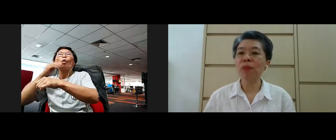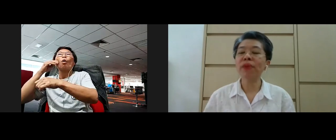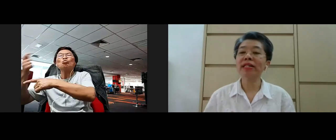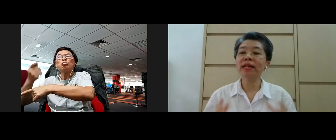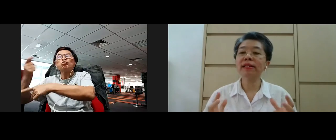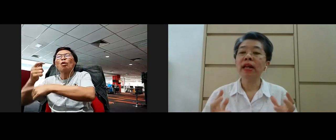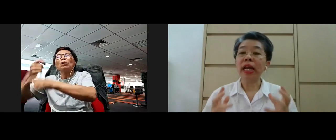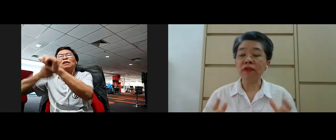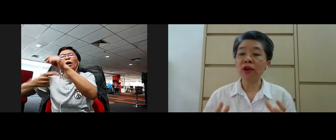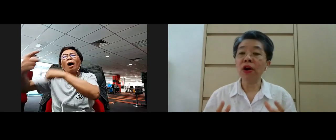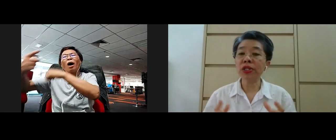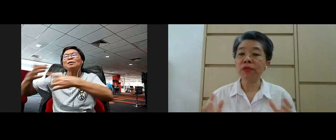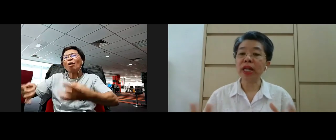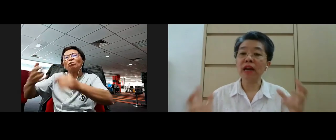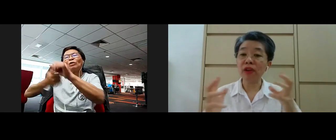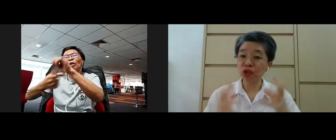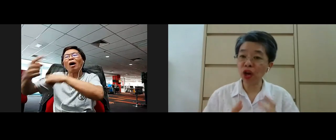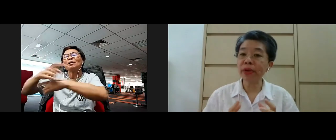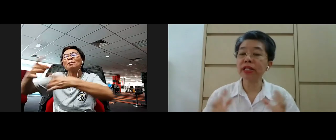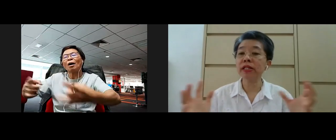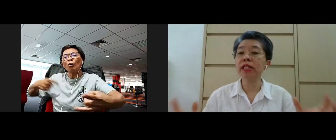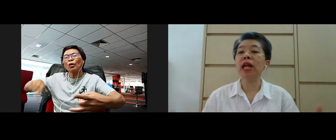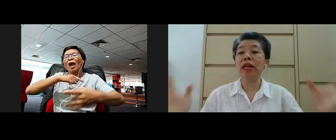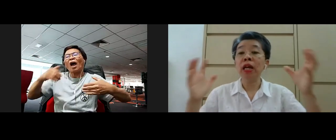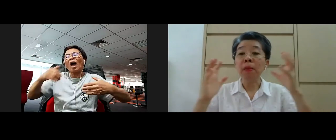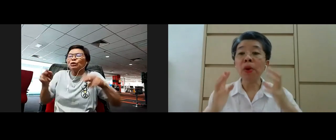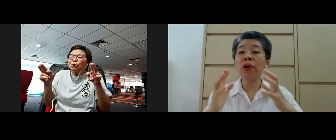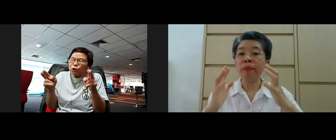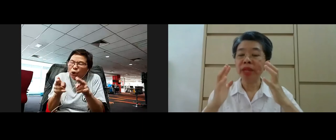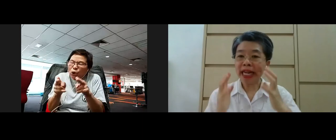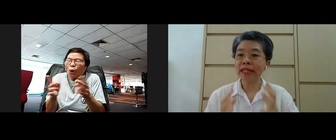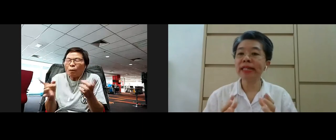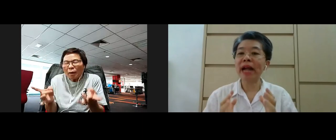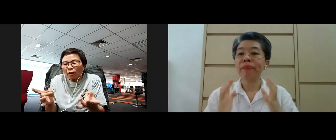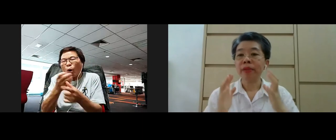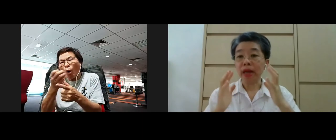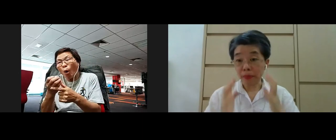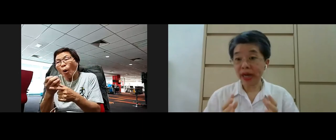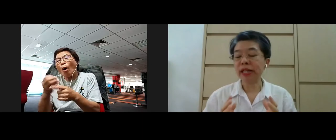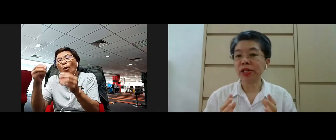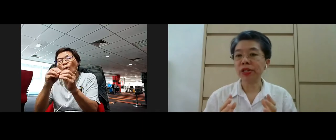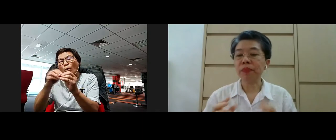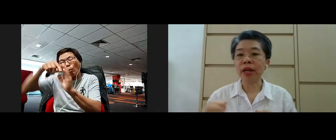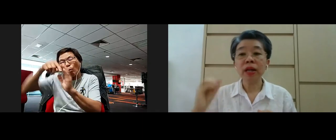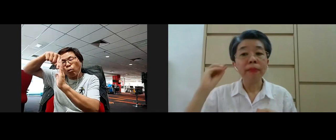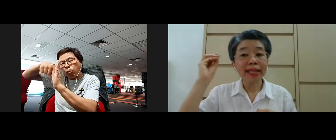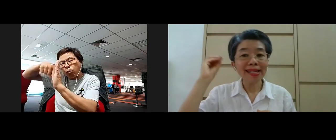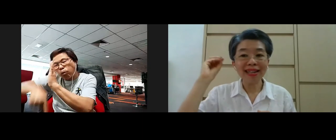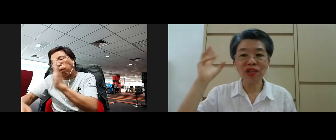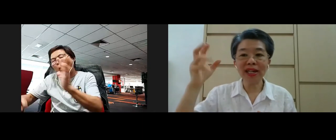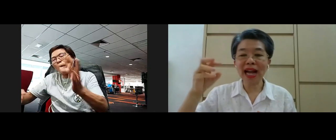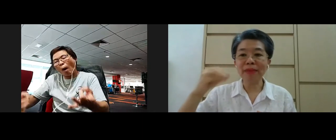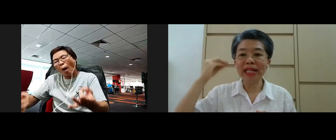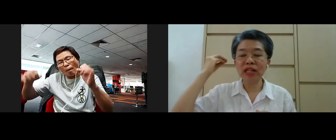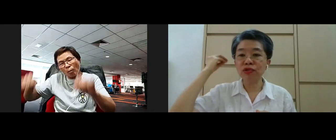meditation practice and of course we can have our short practices and more in-depth practices yeah but